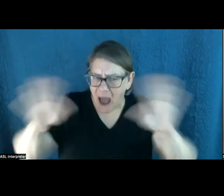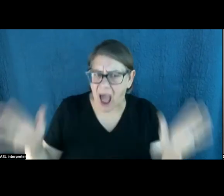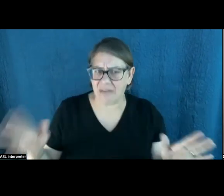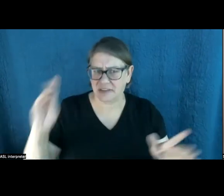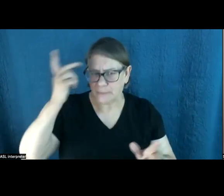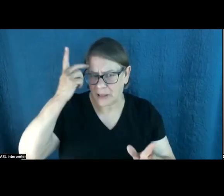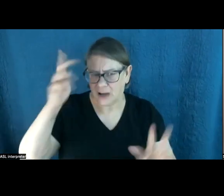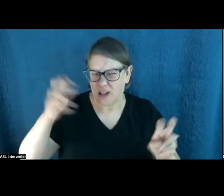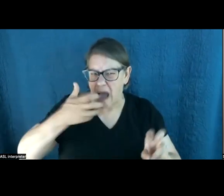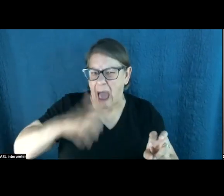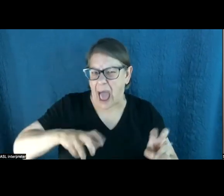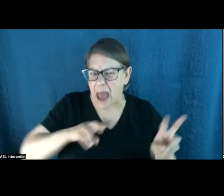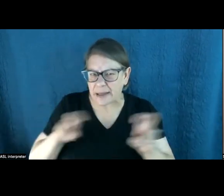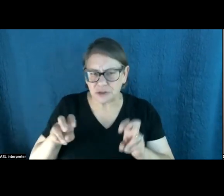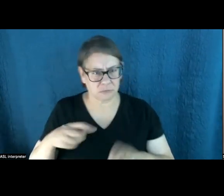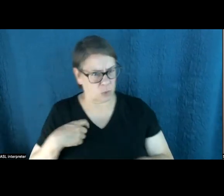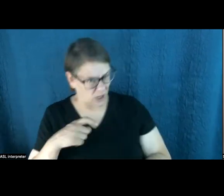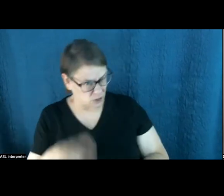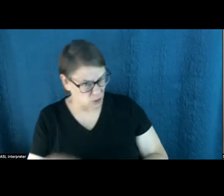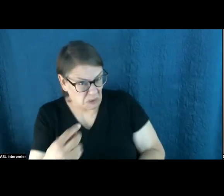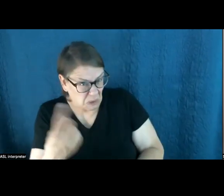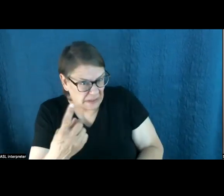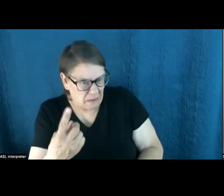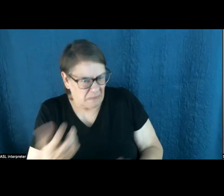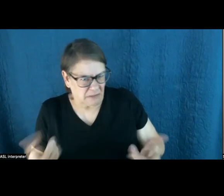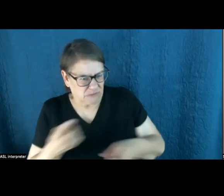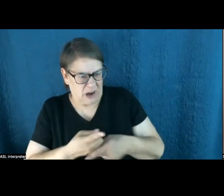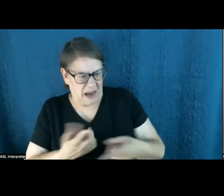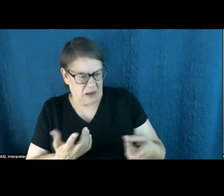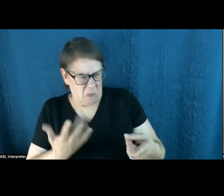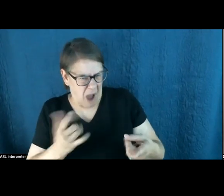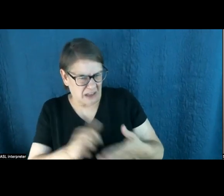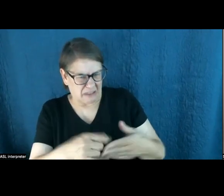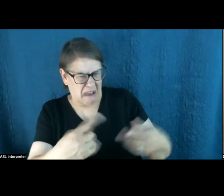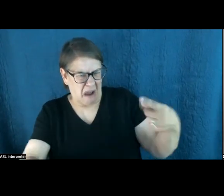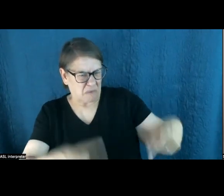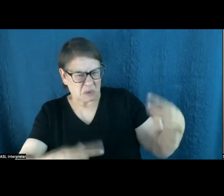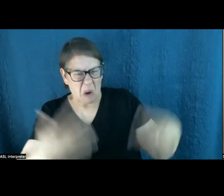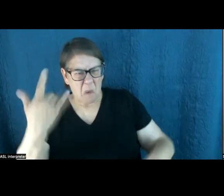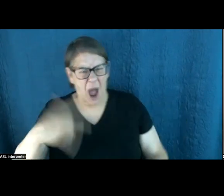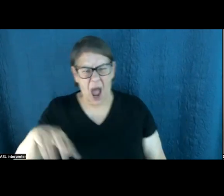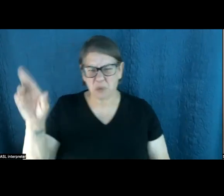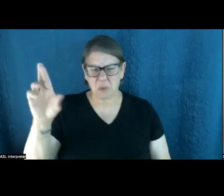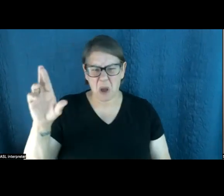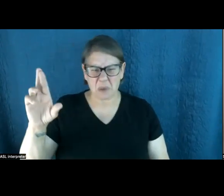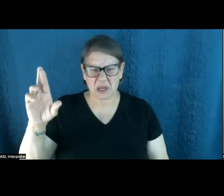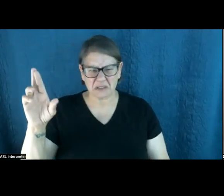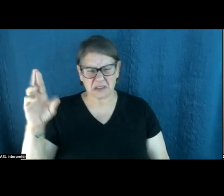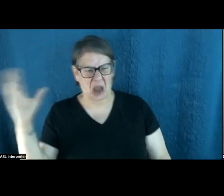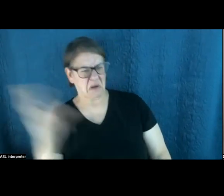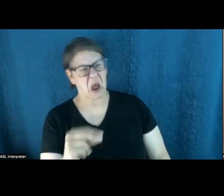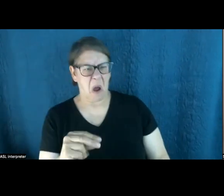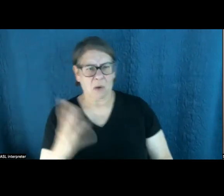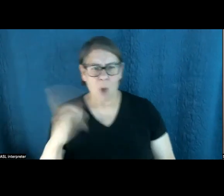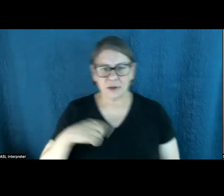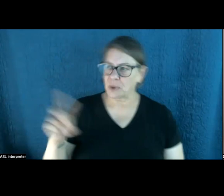okay, we should definitely be doing something about this, right? Why is this so controversial? Why is the Republican Party against doing something about it? Why are